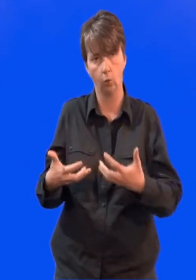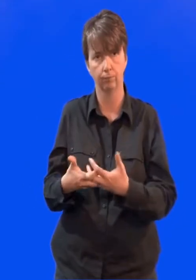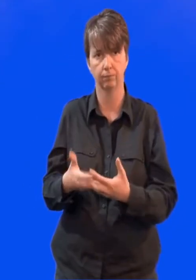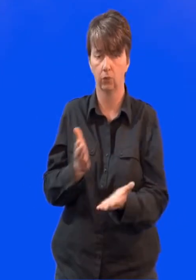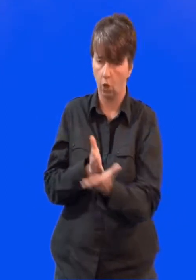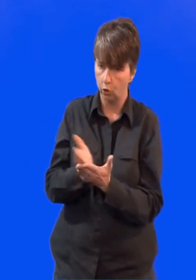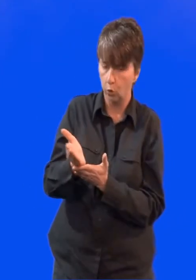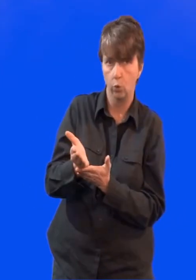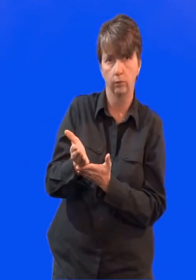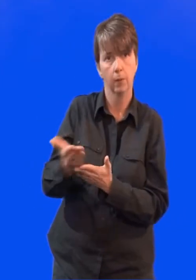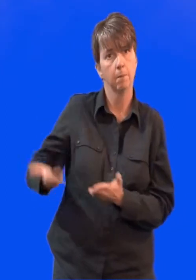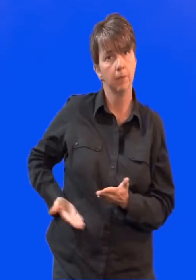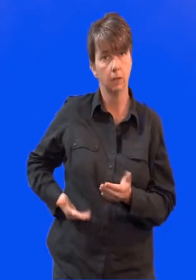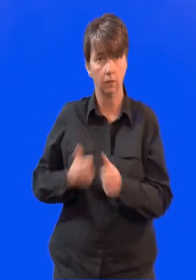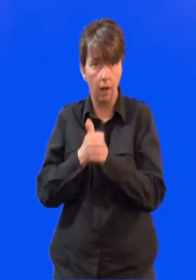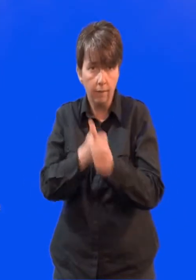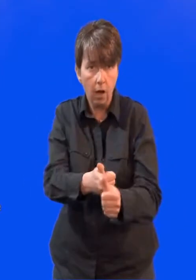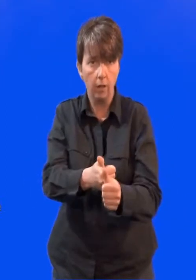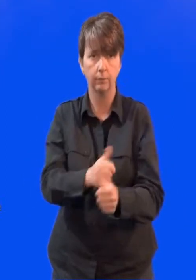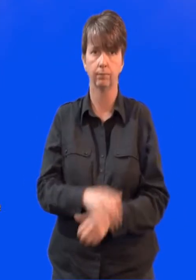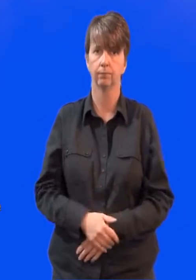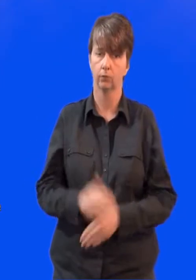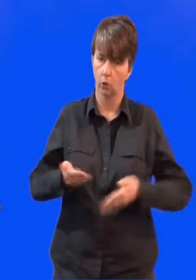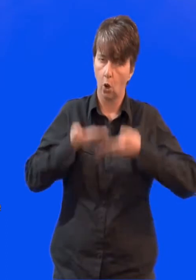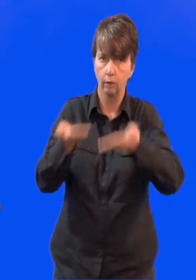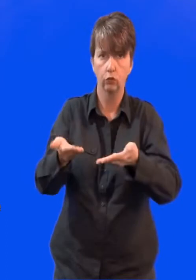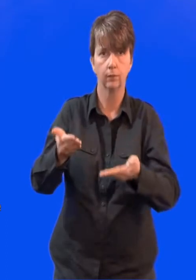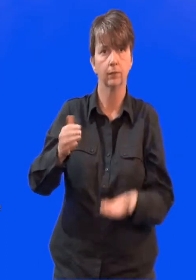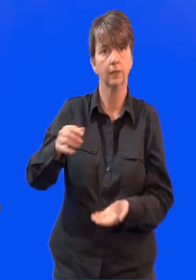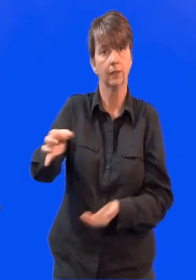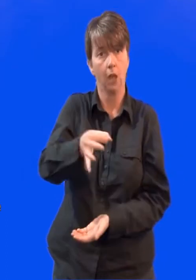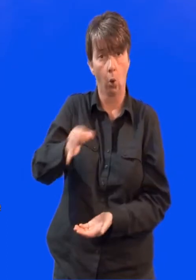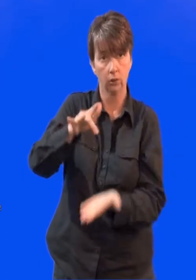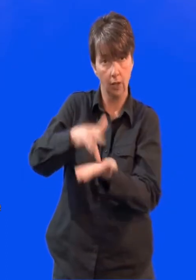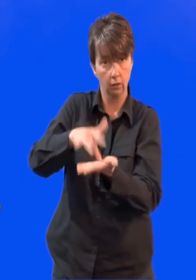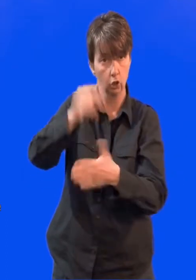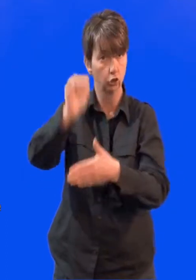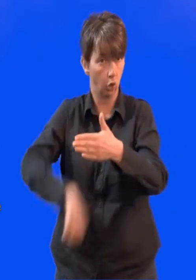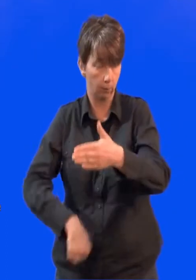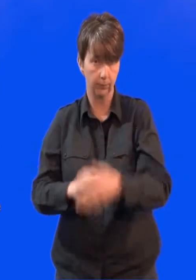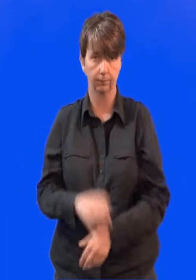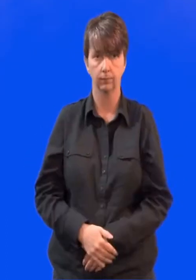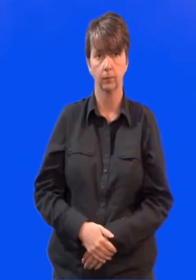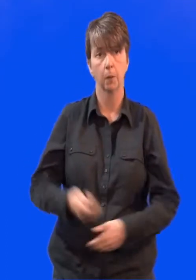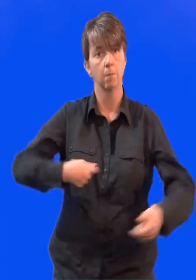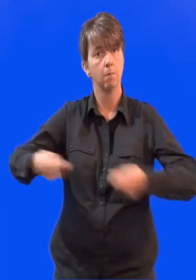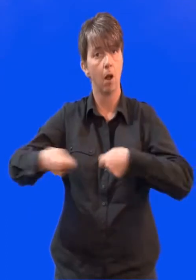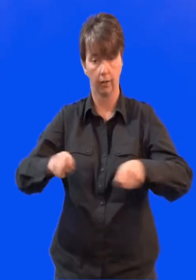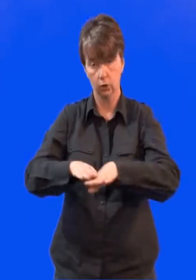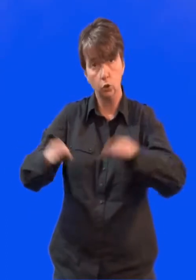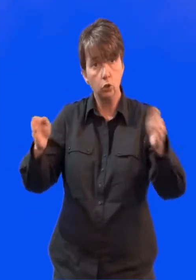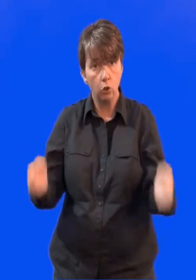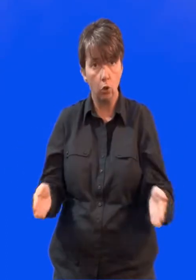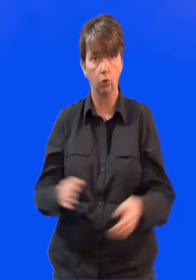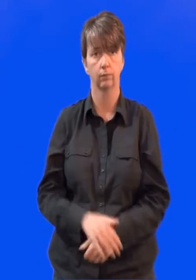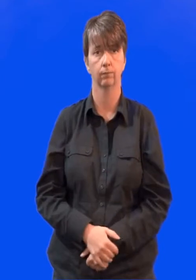businesses by giving advice. Making shops available in town centres. Offering market stores to young entrepreneurs. And by putting on big